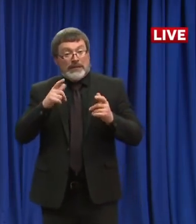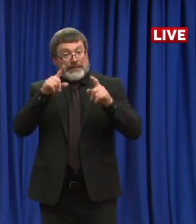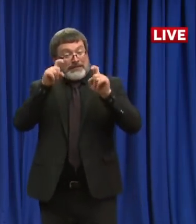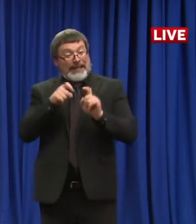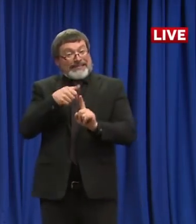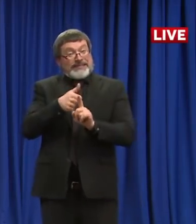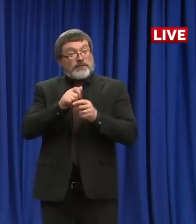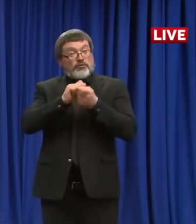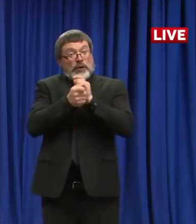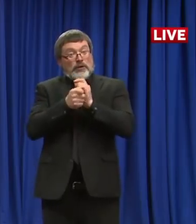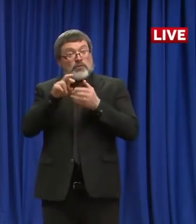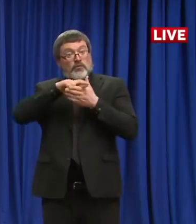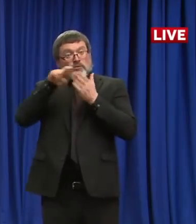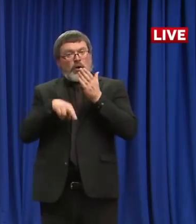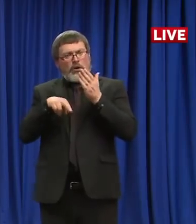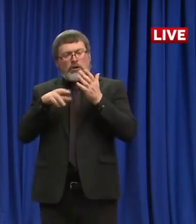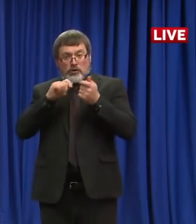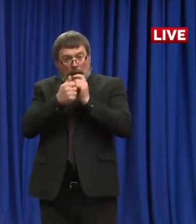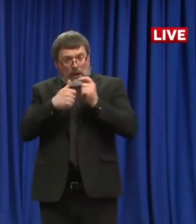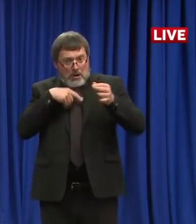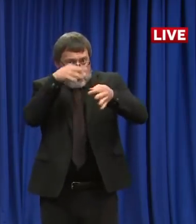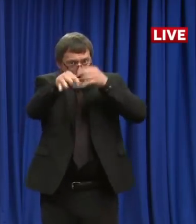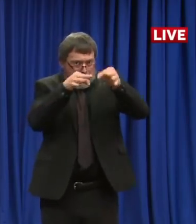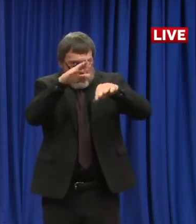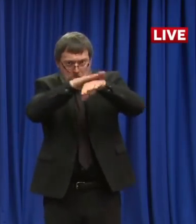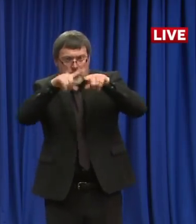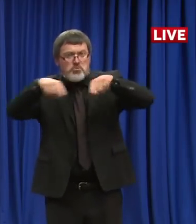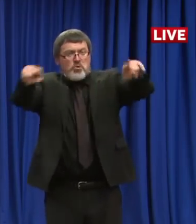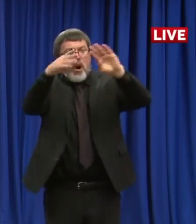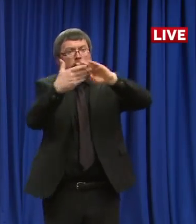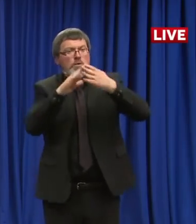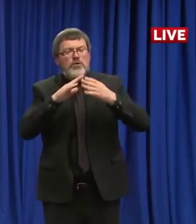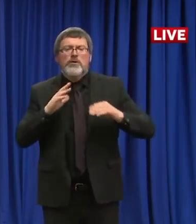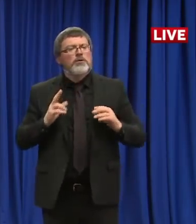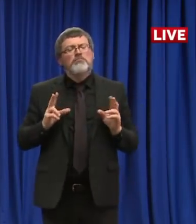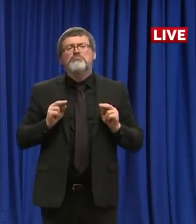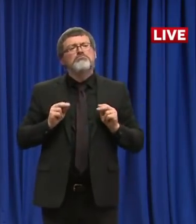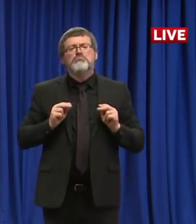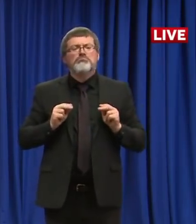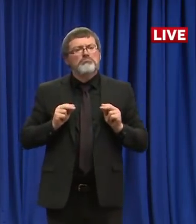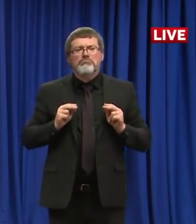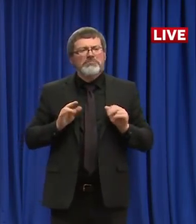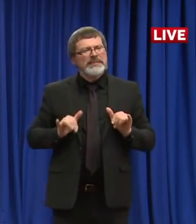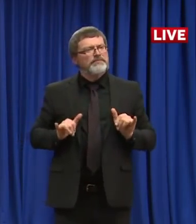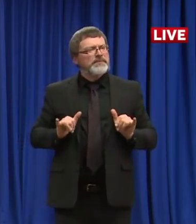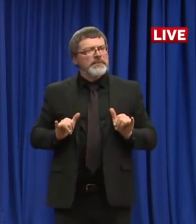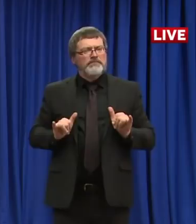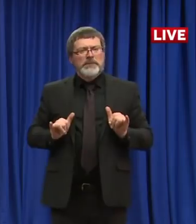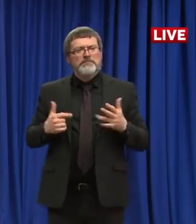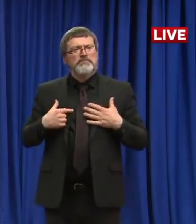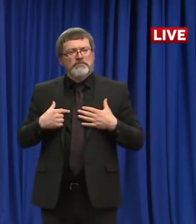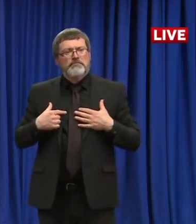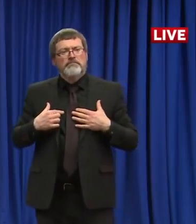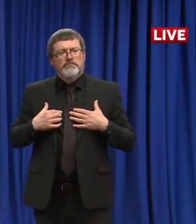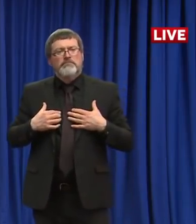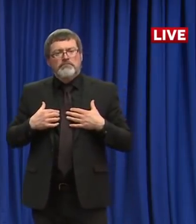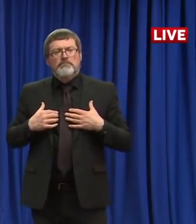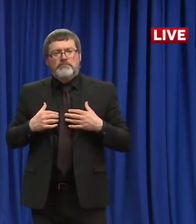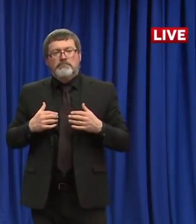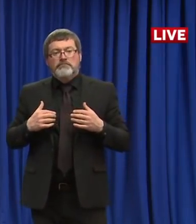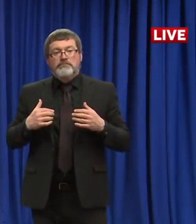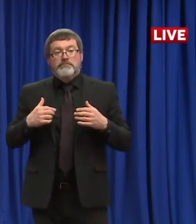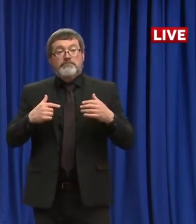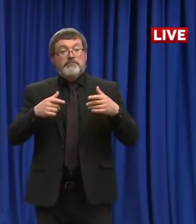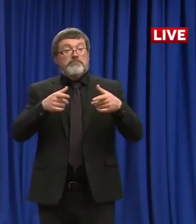increase testing for those where if they're diagnosed with COVID-19, a positive test can